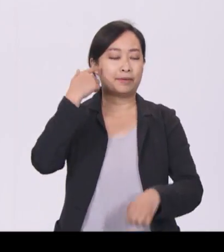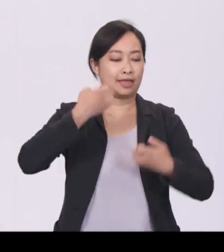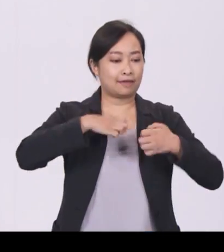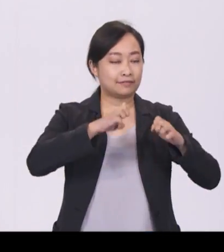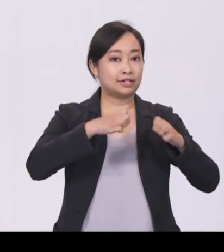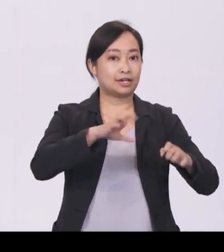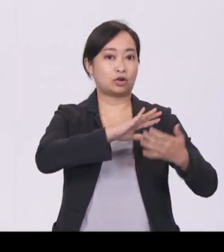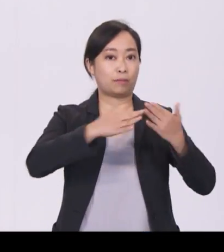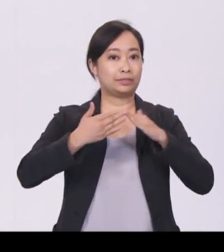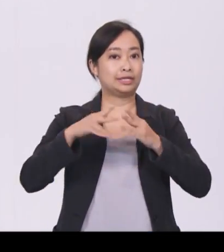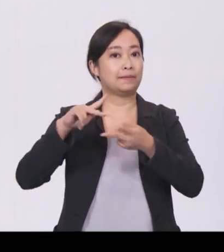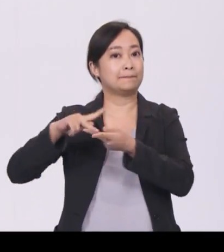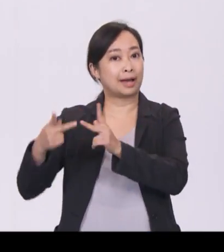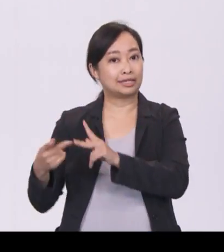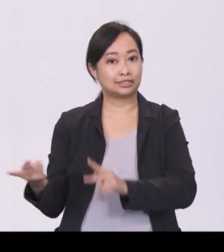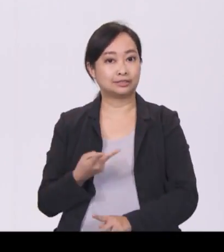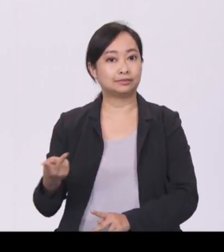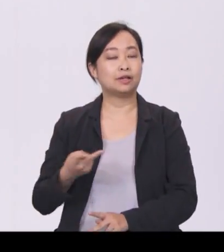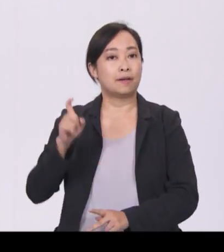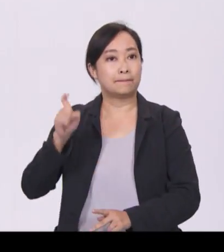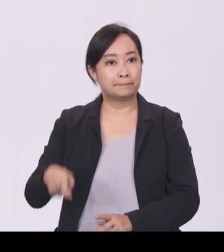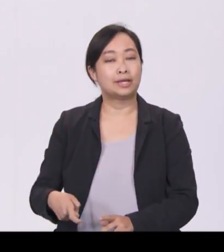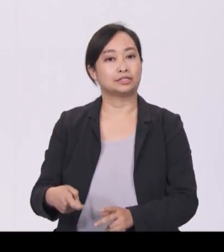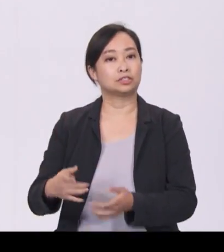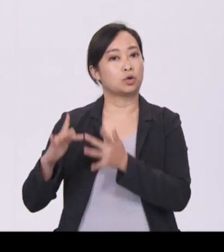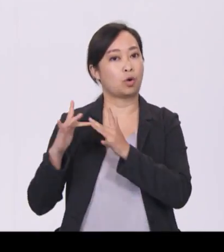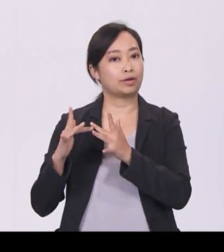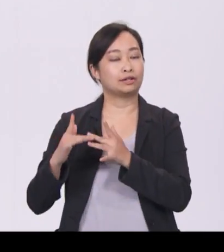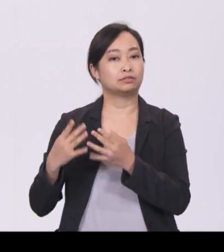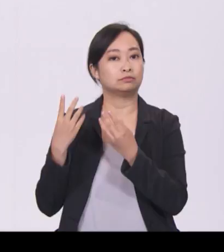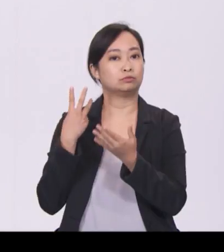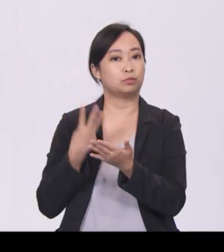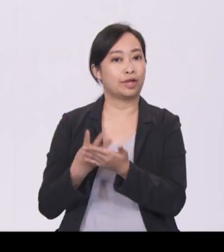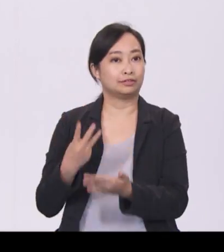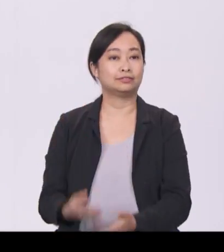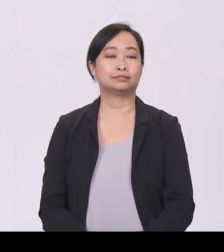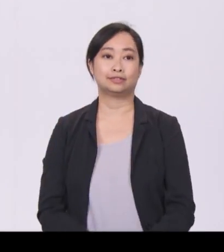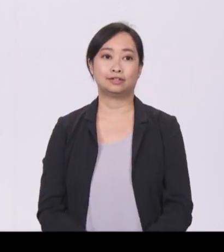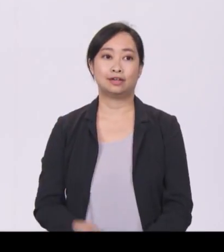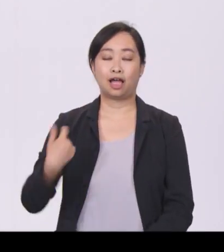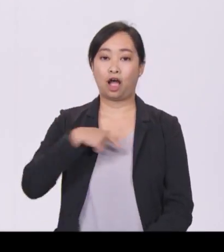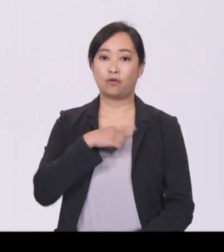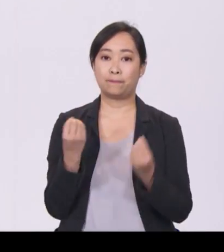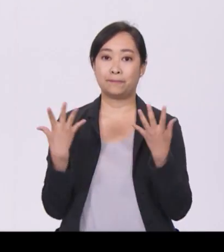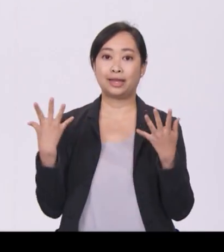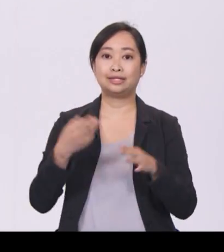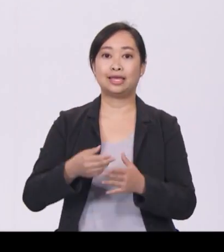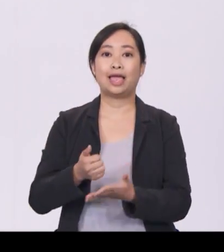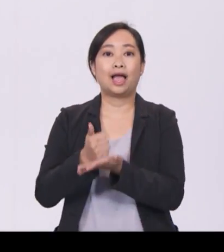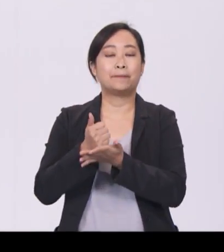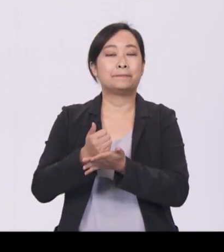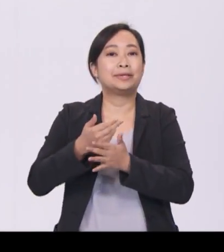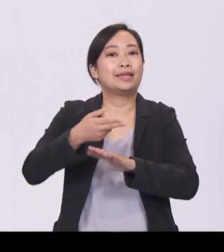community partners need to be well coordinated. Our many helping hands need to work hand in hand.